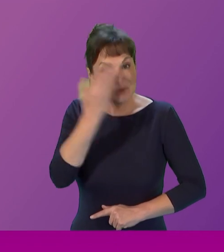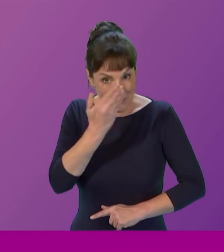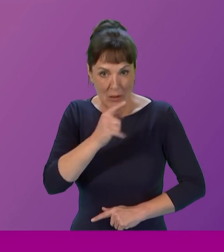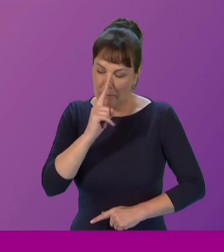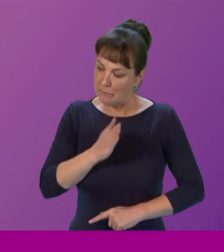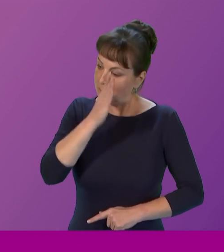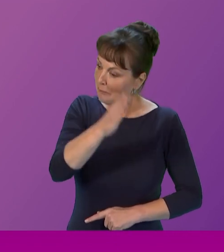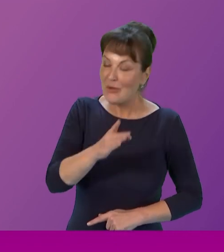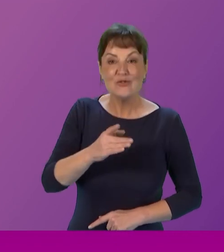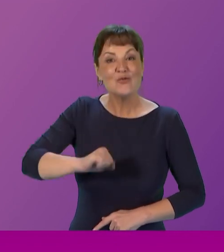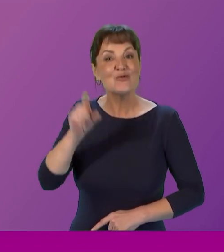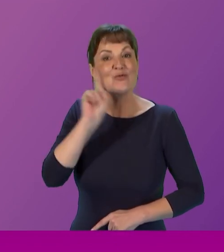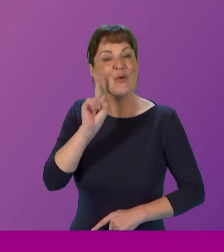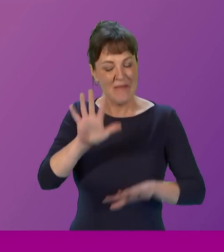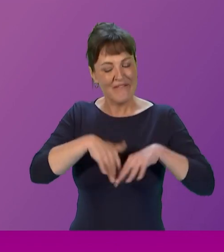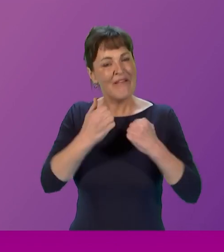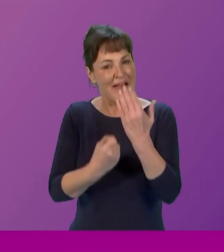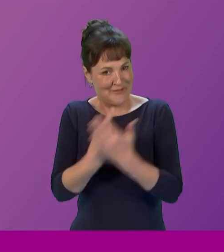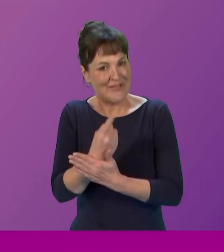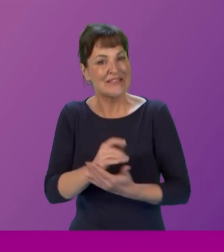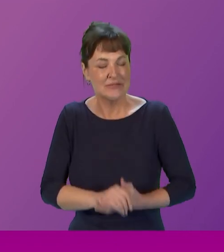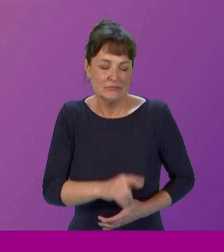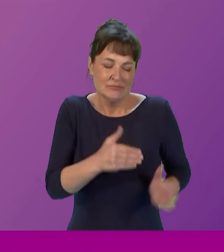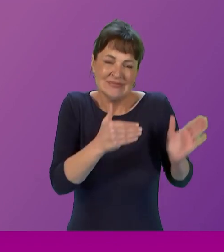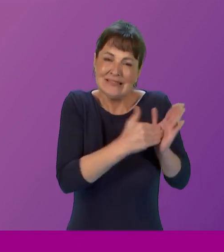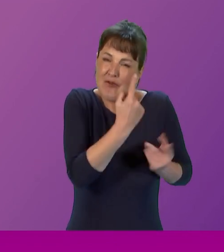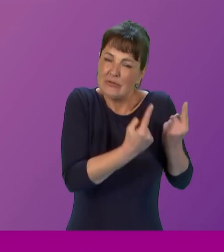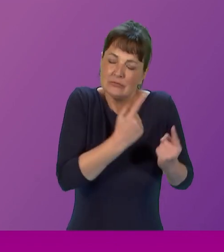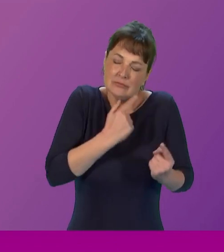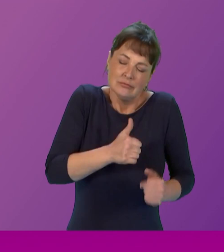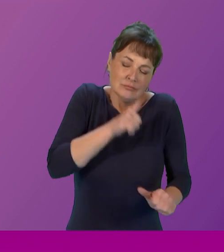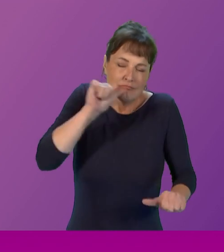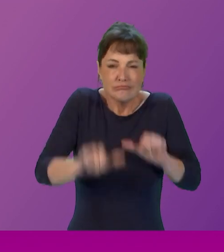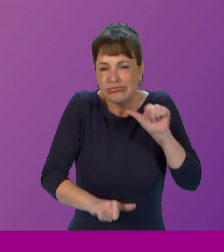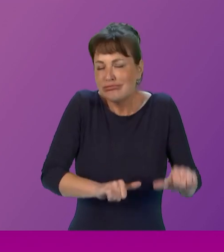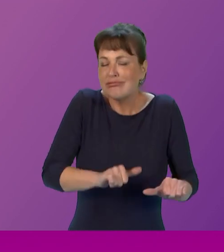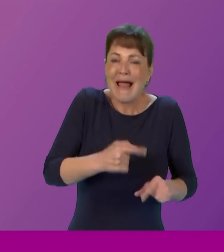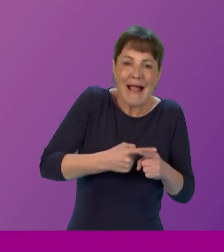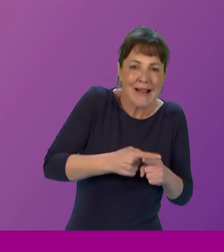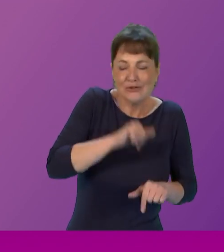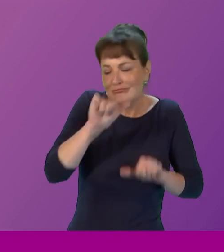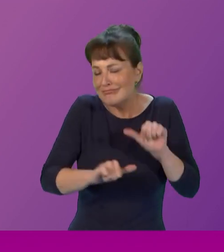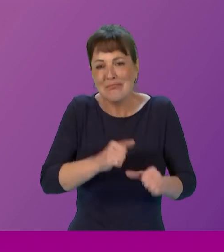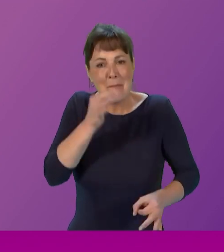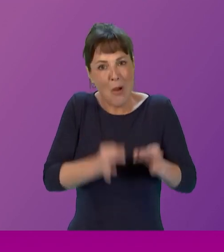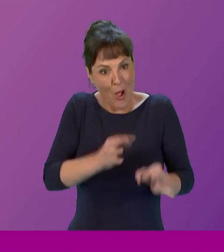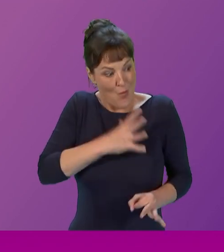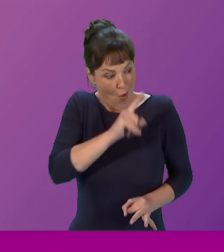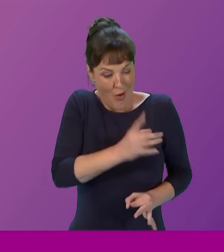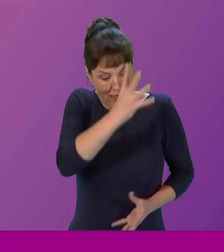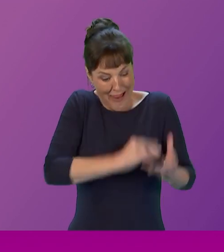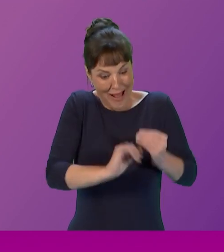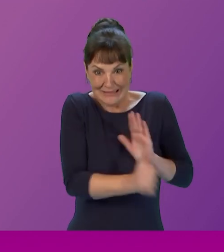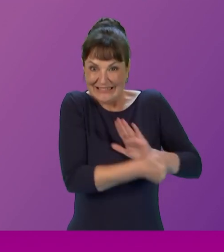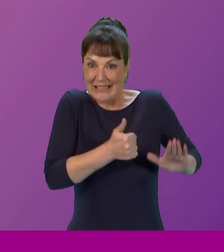Women's Convention events in the past Zahra is passionate about English and politics and hopes to use her skills in these areas to become